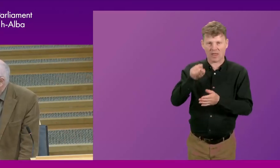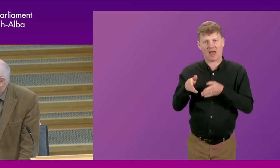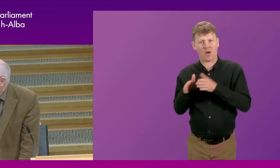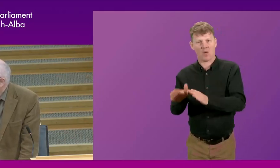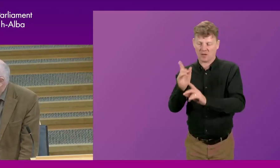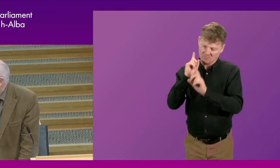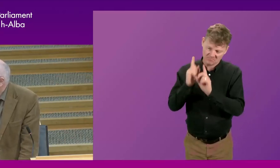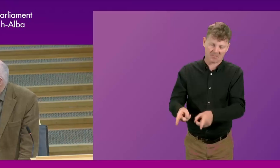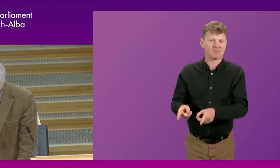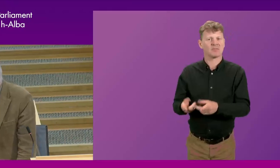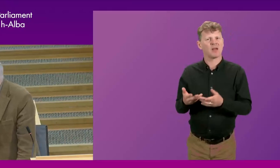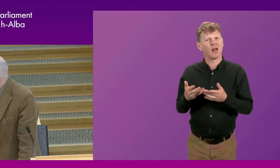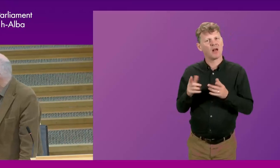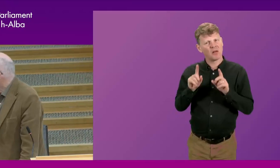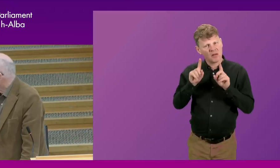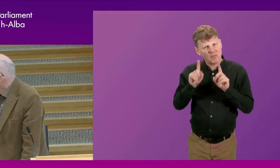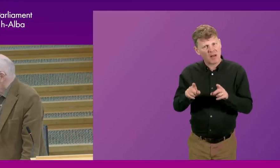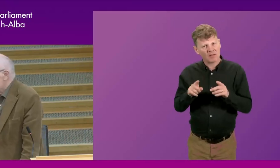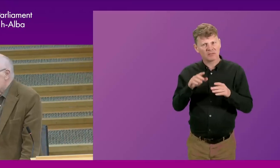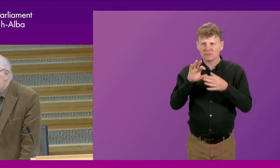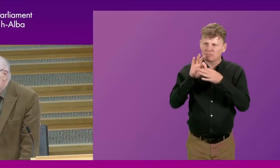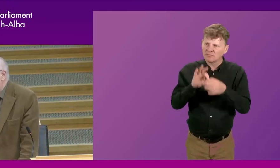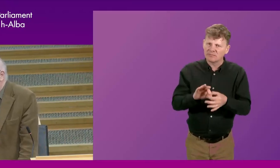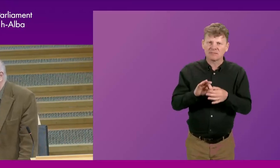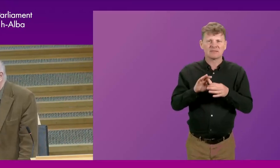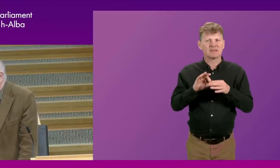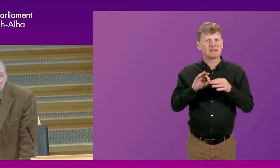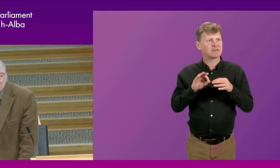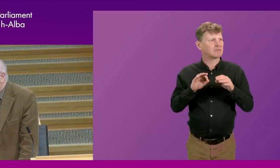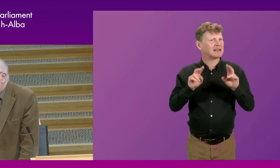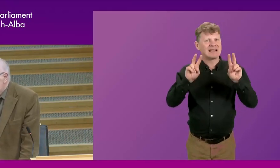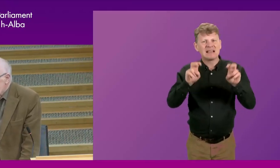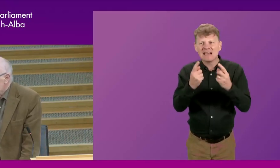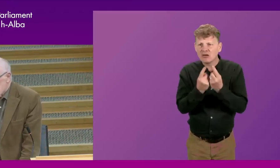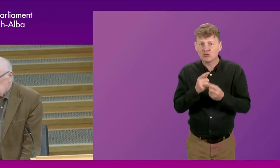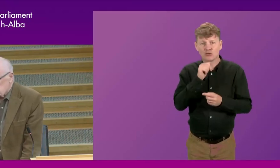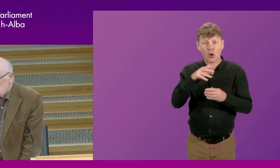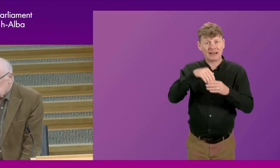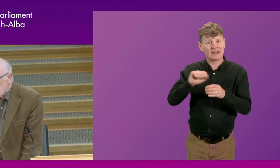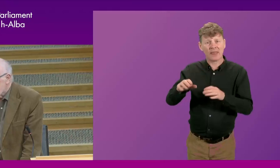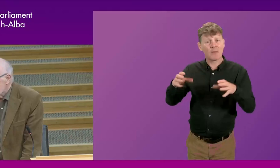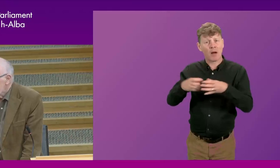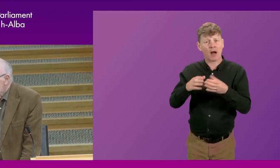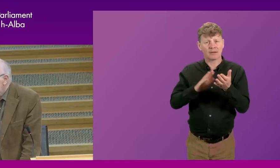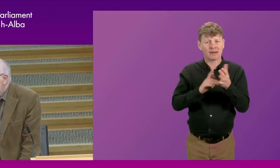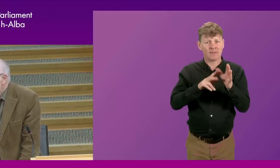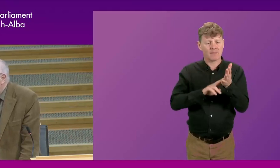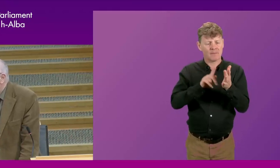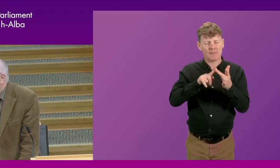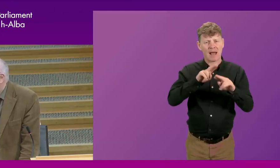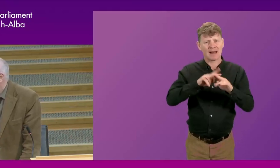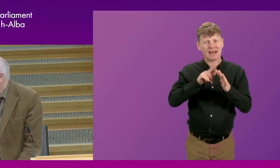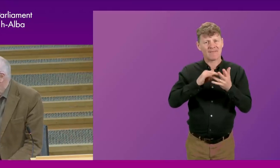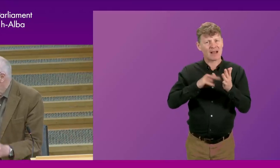Even on matters which have never appeared in party manifestos. And even on things like in the